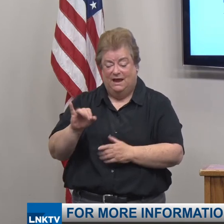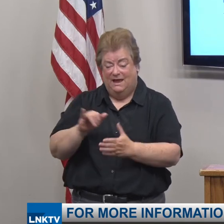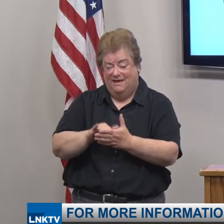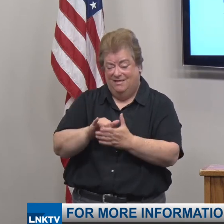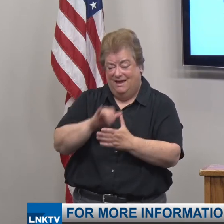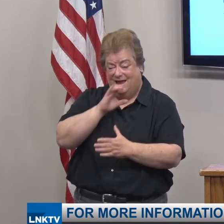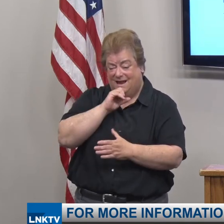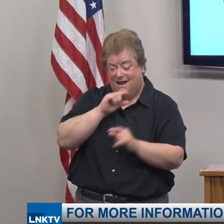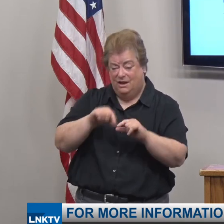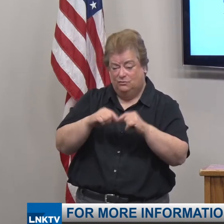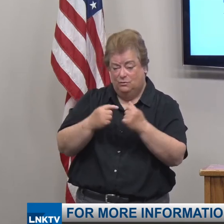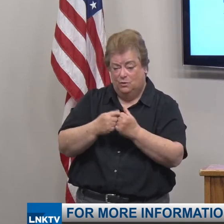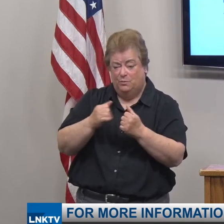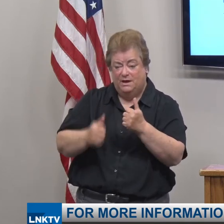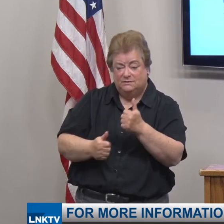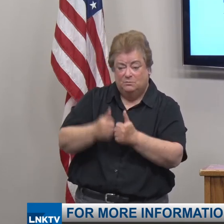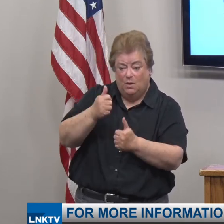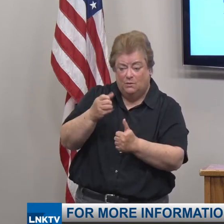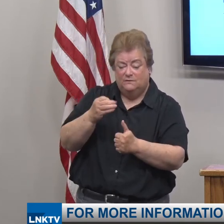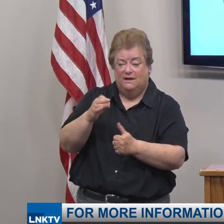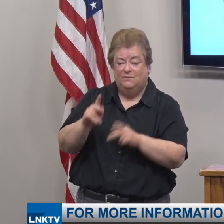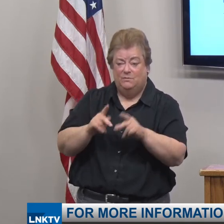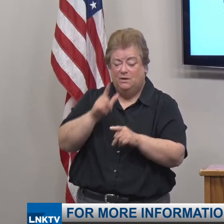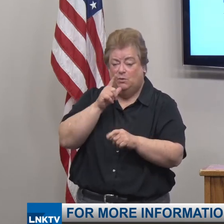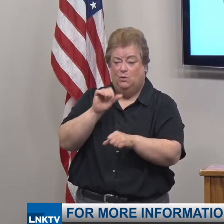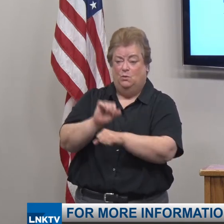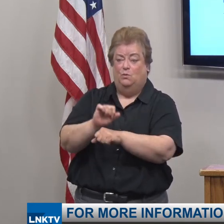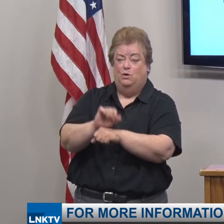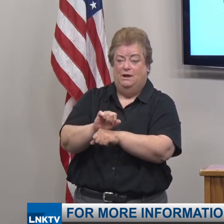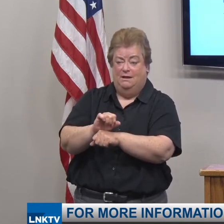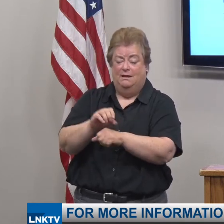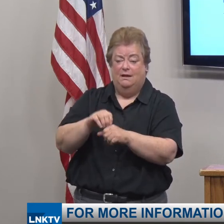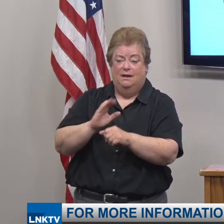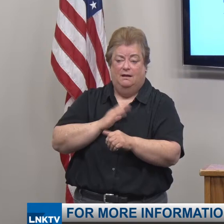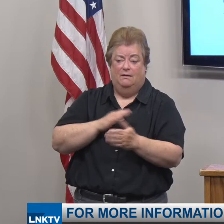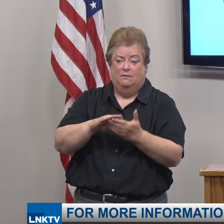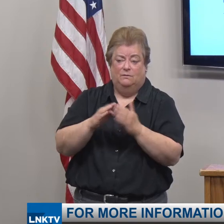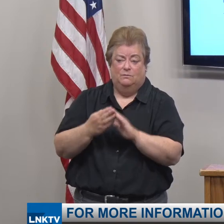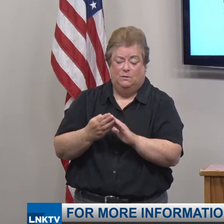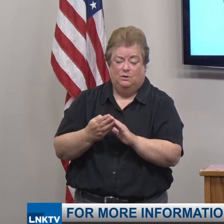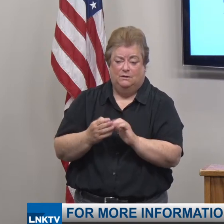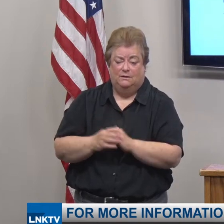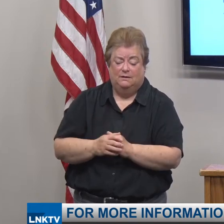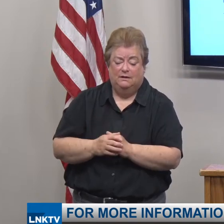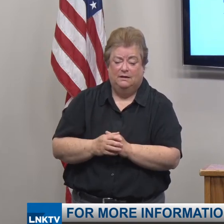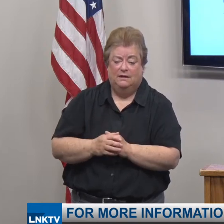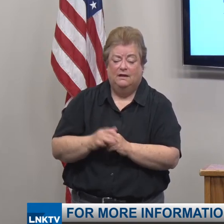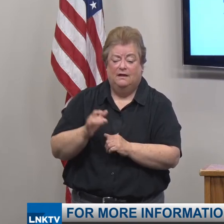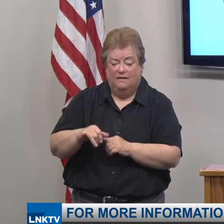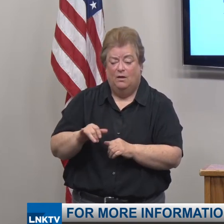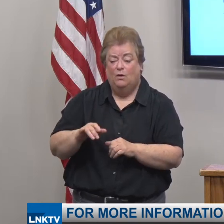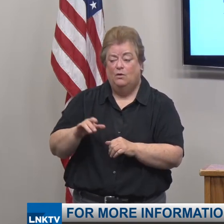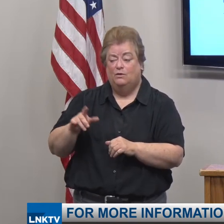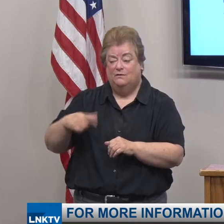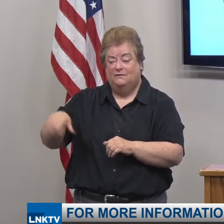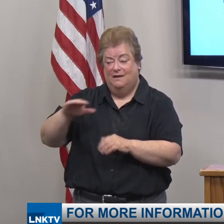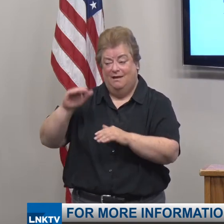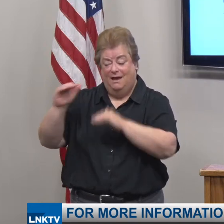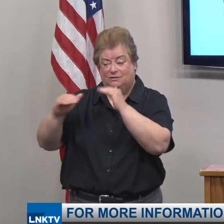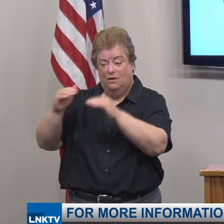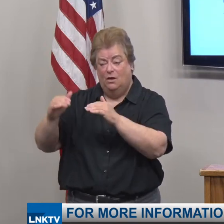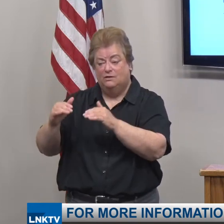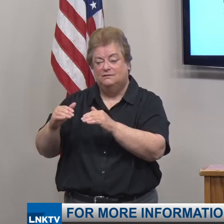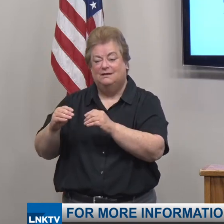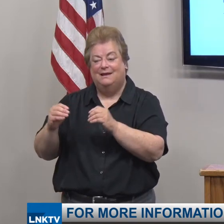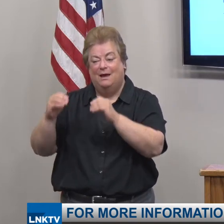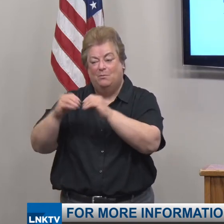represents the majority of working adults in our community. These actions of these adults are further spreading the virus